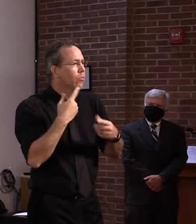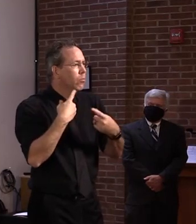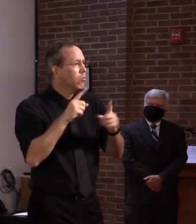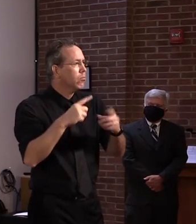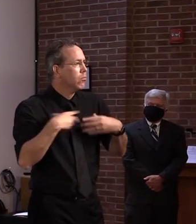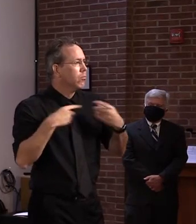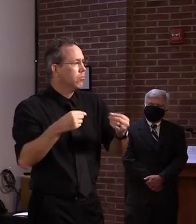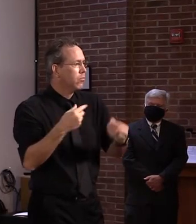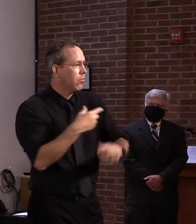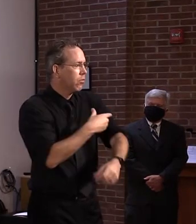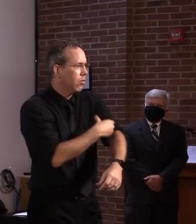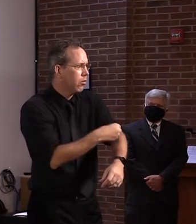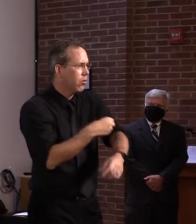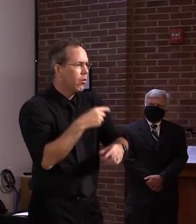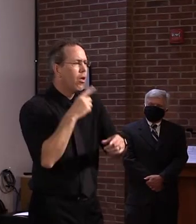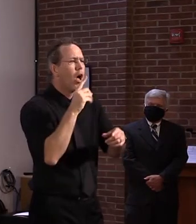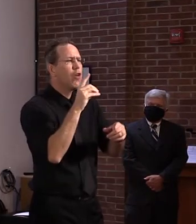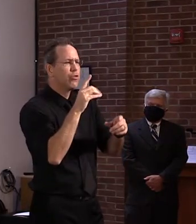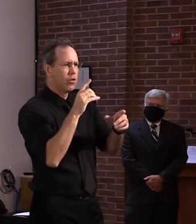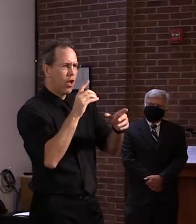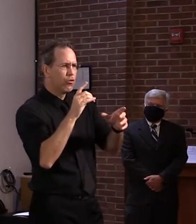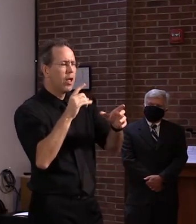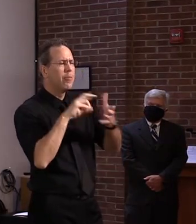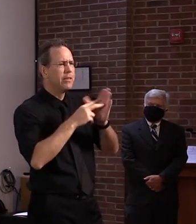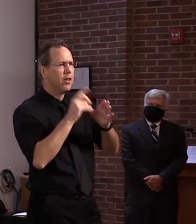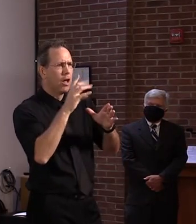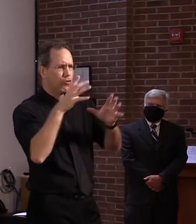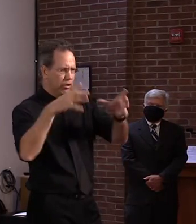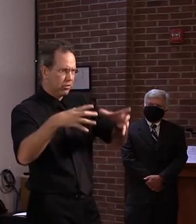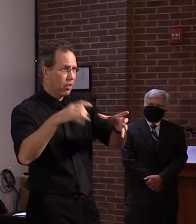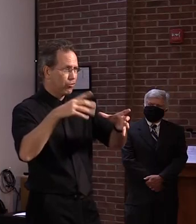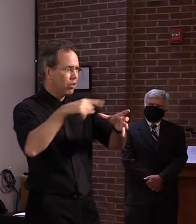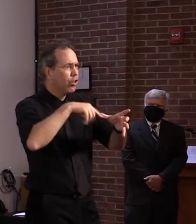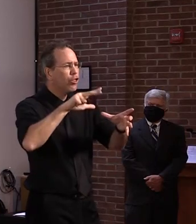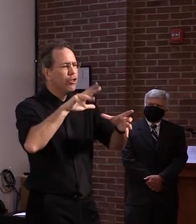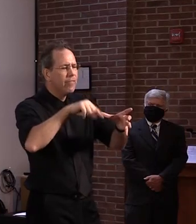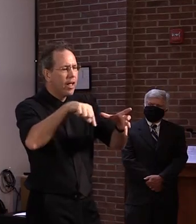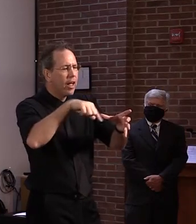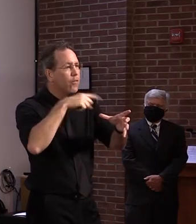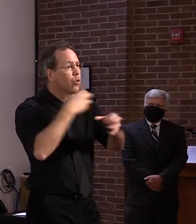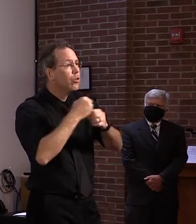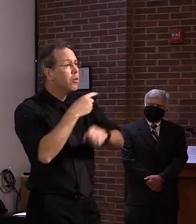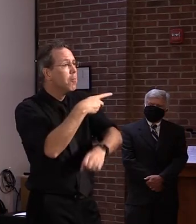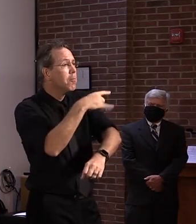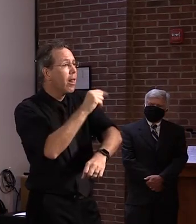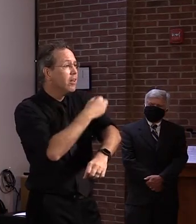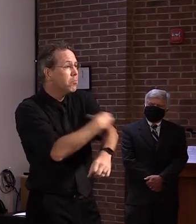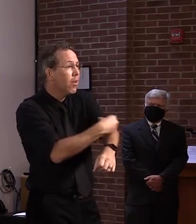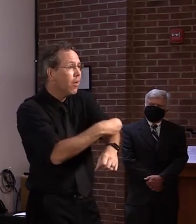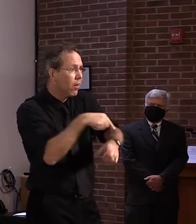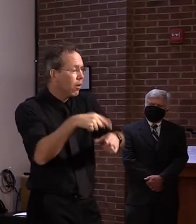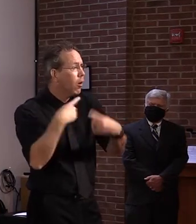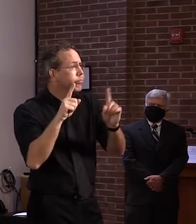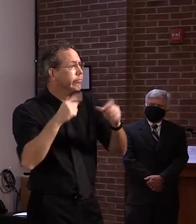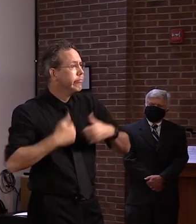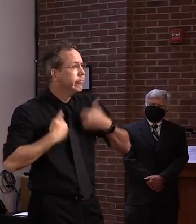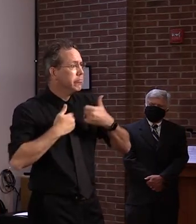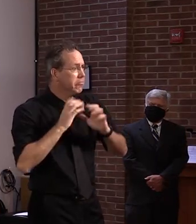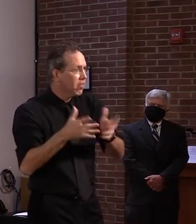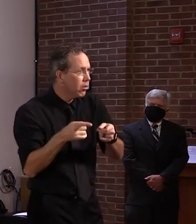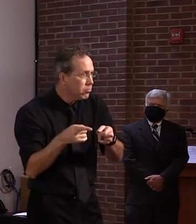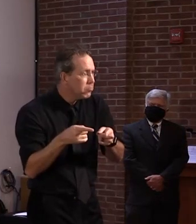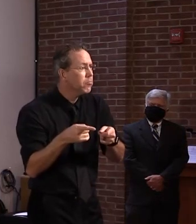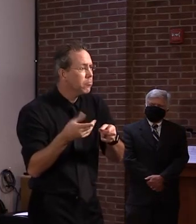Really, the number was the difference between what we call relative risk